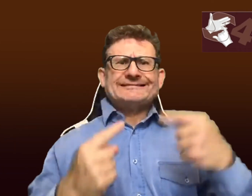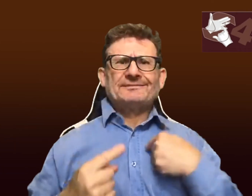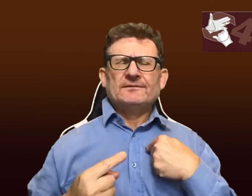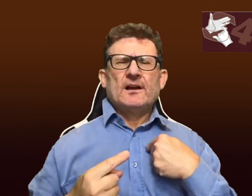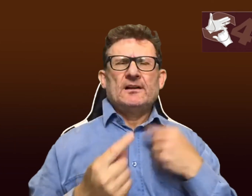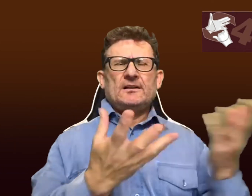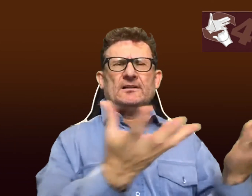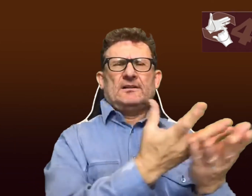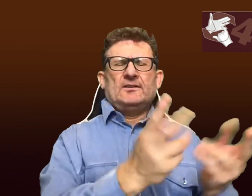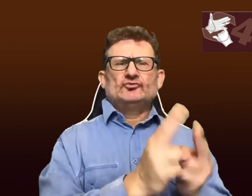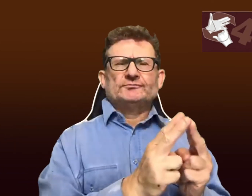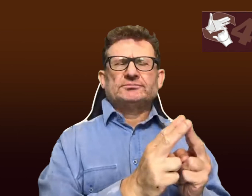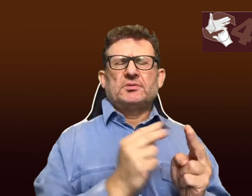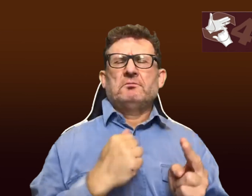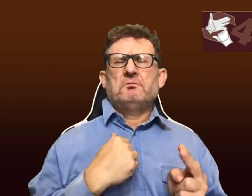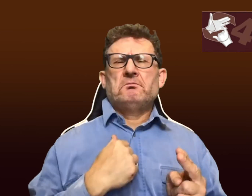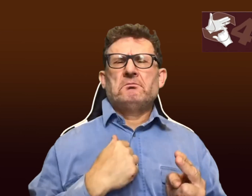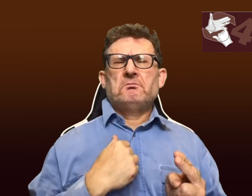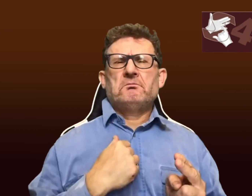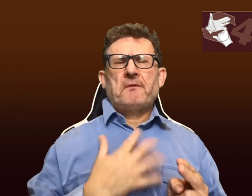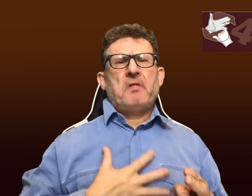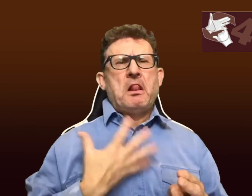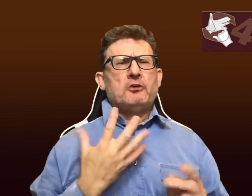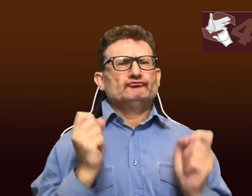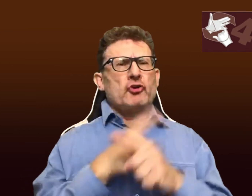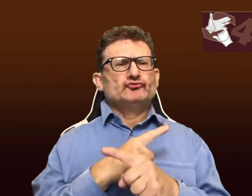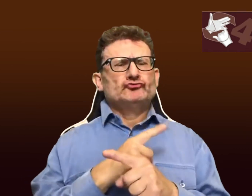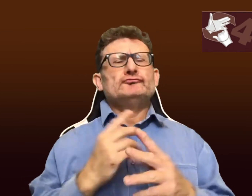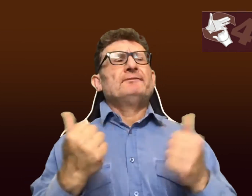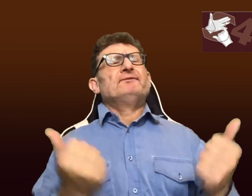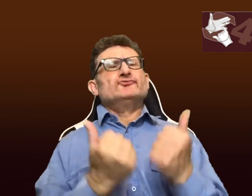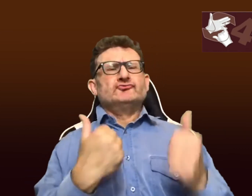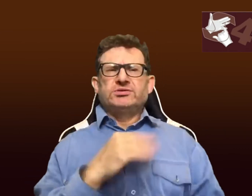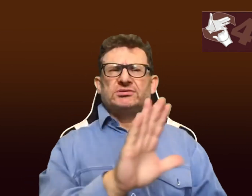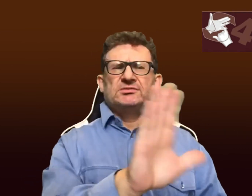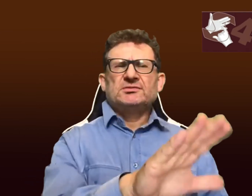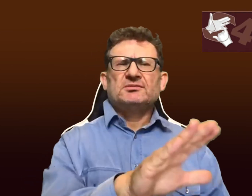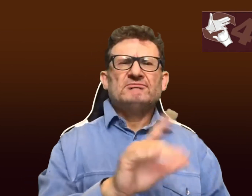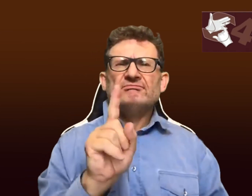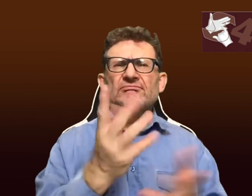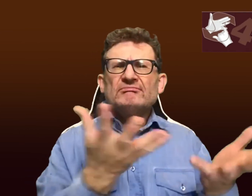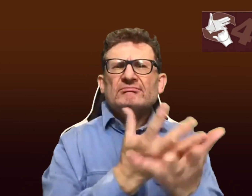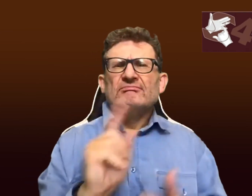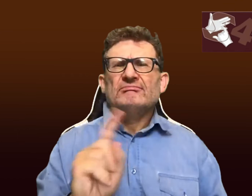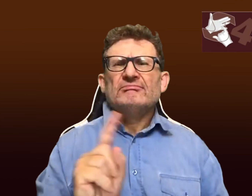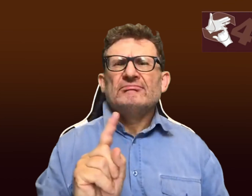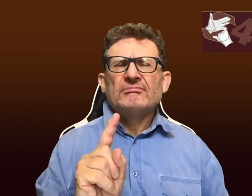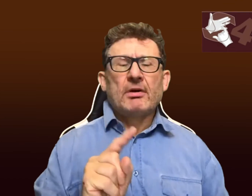So I thought they'd come in to see me, but they were interacting with my interpreter and not me, which felt strange. But at the end of that, I said, well, what was